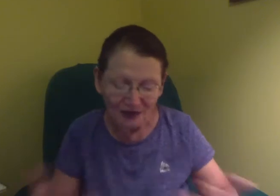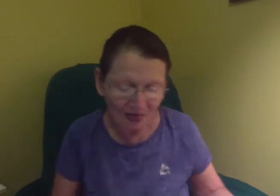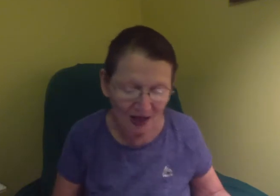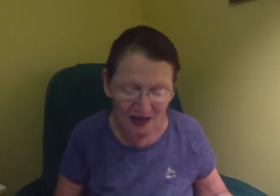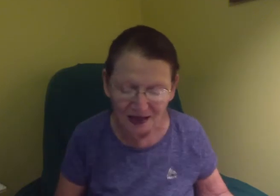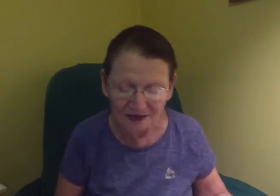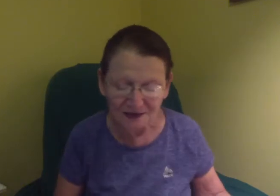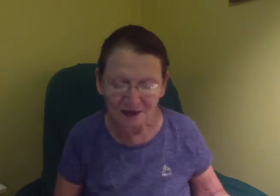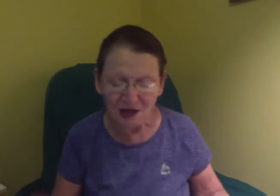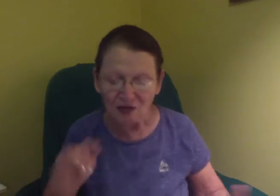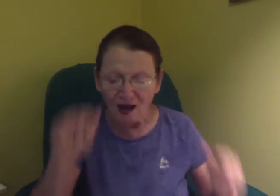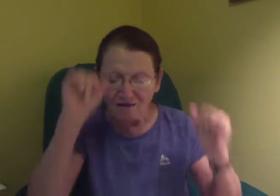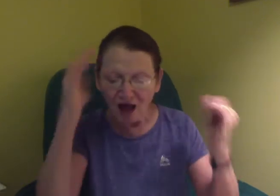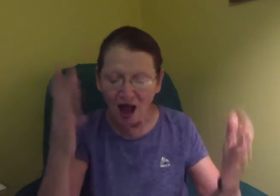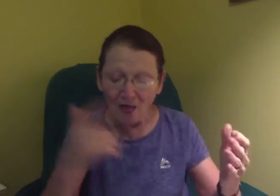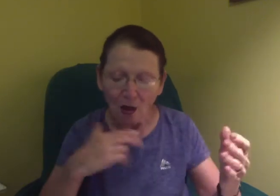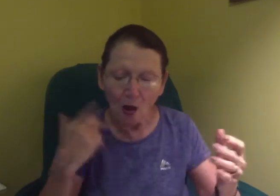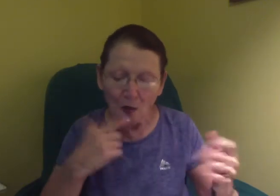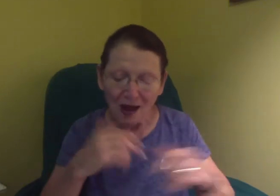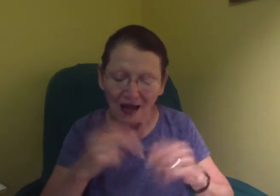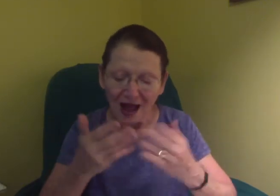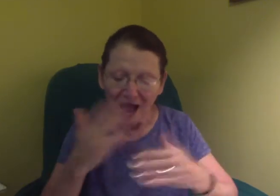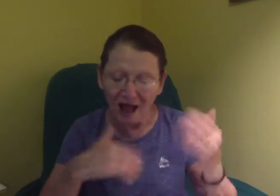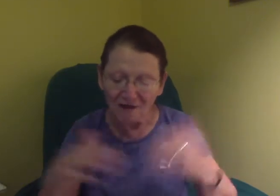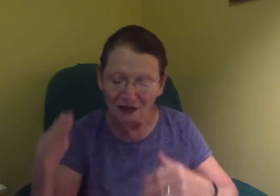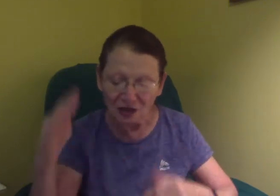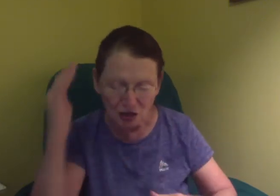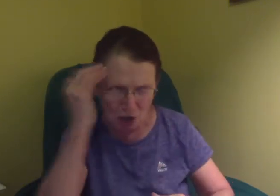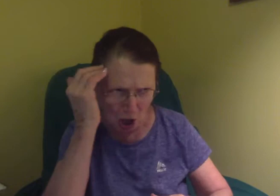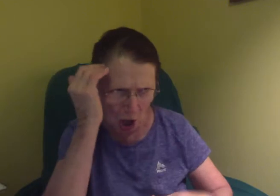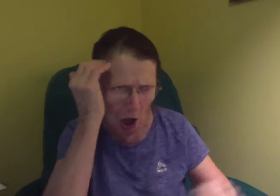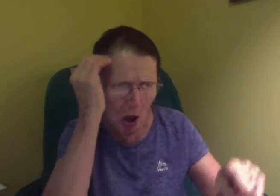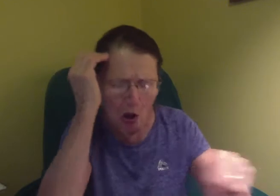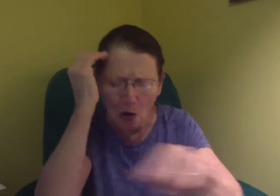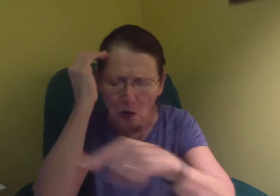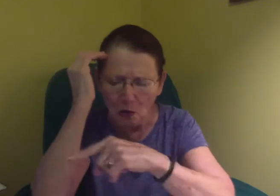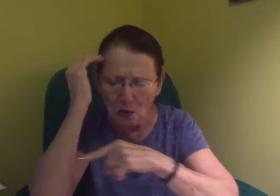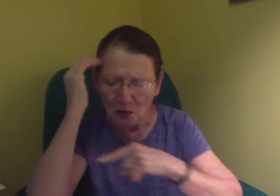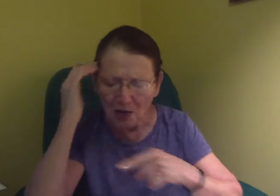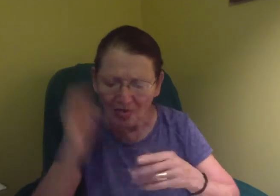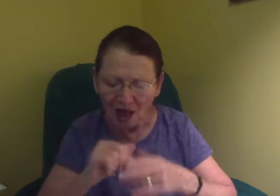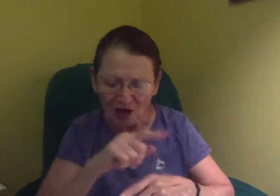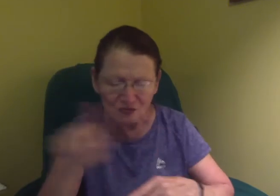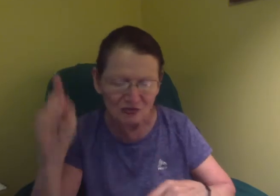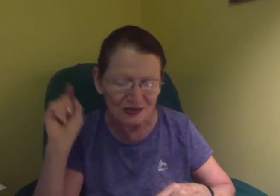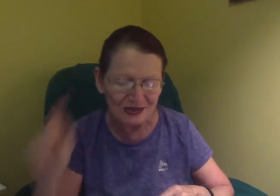I was to if I